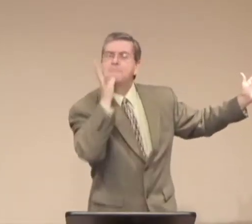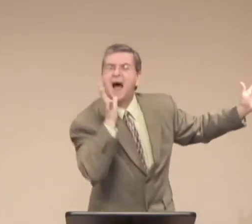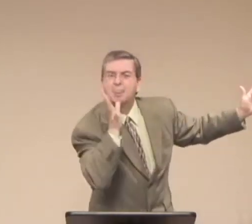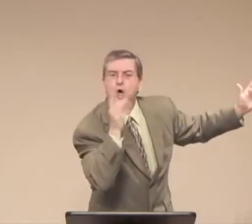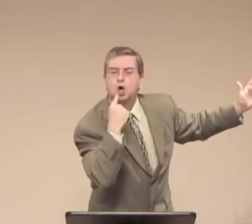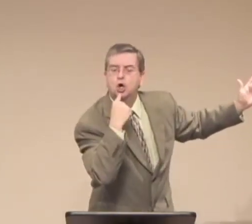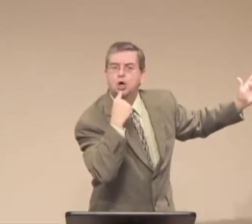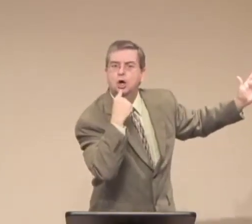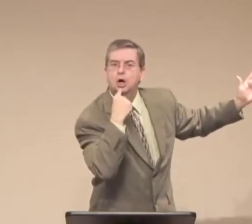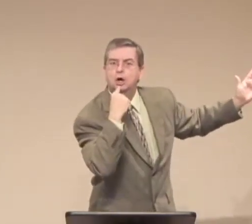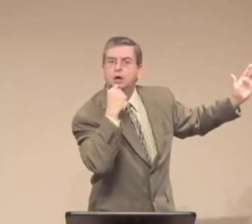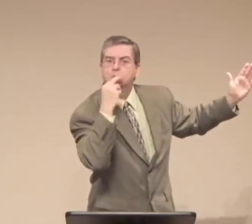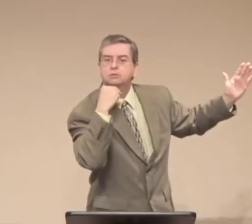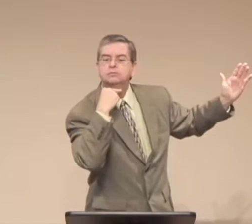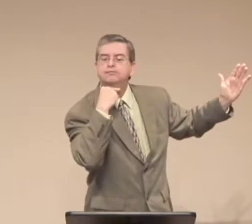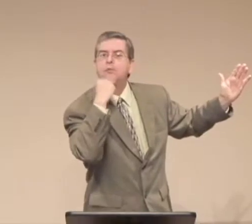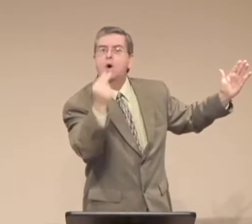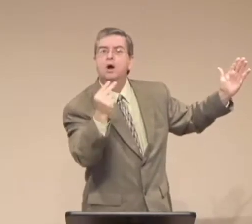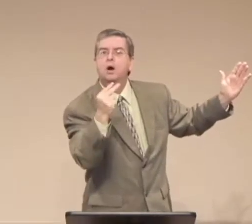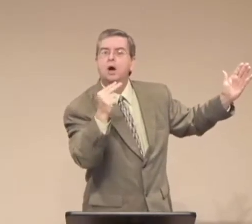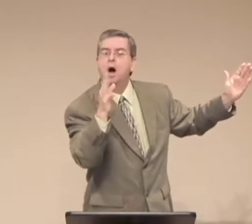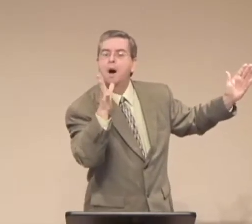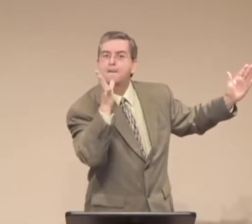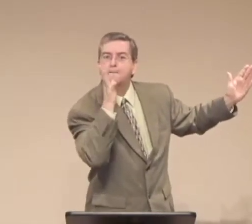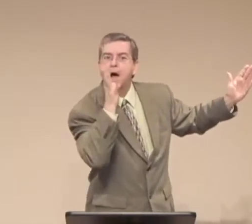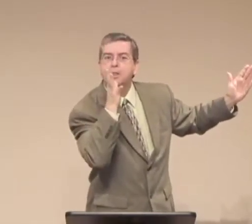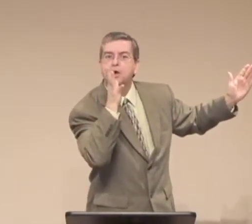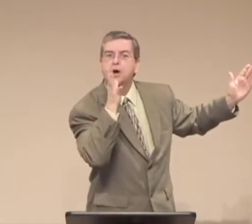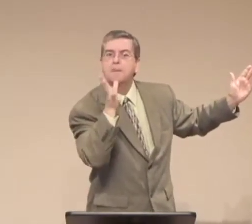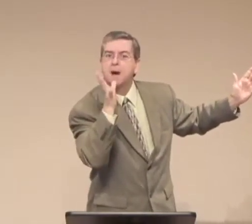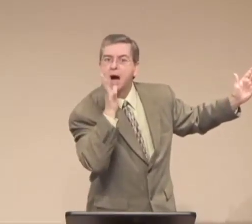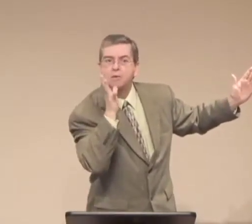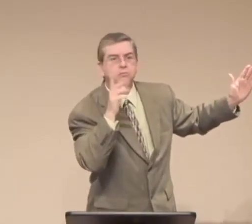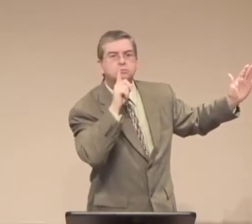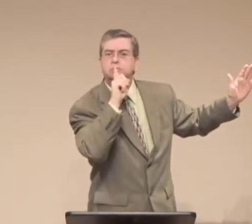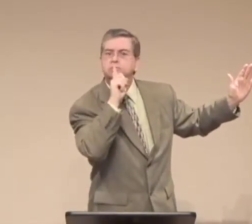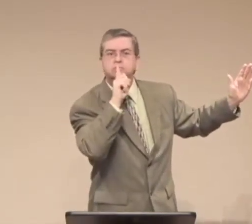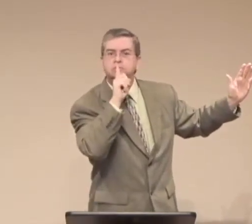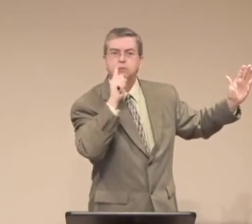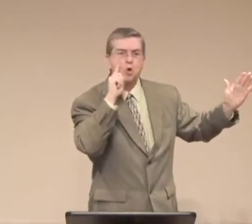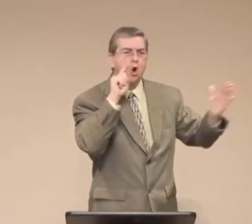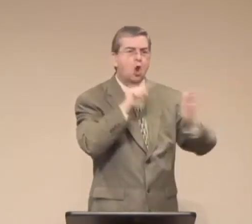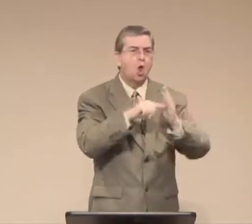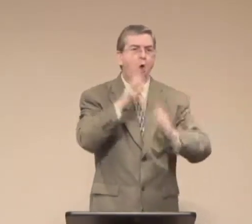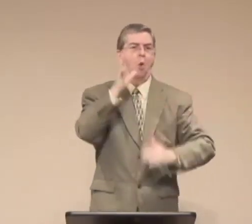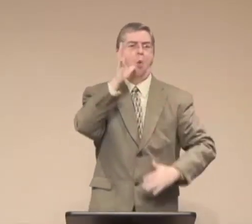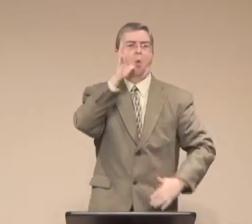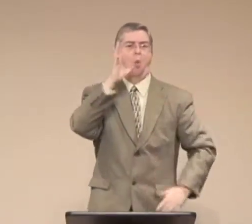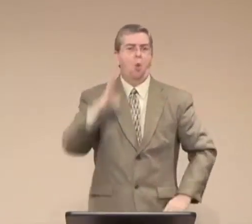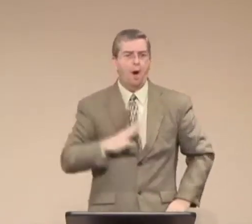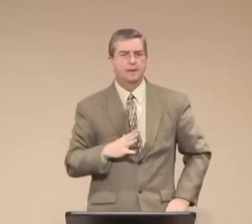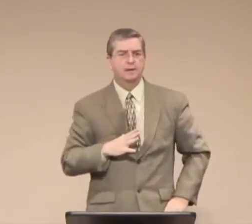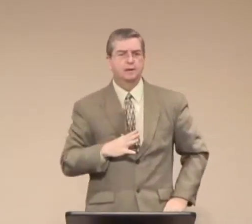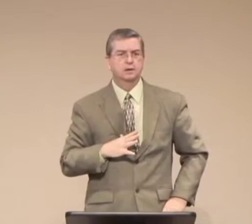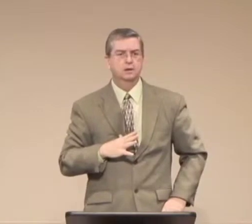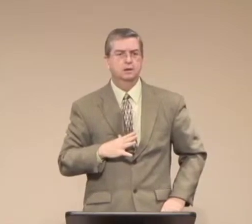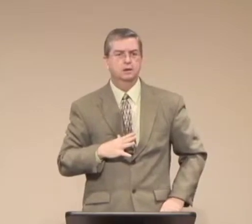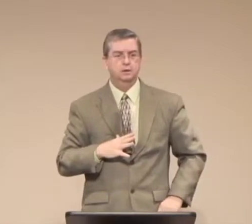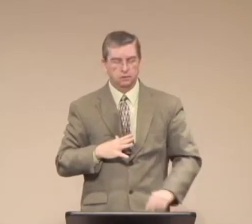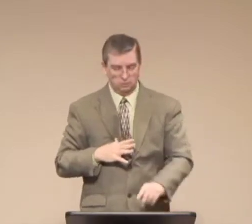He was crying out to his mother. Woman, but